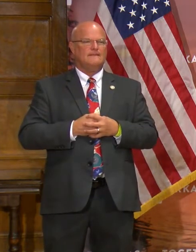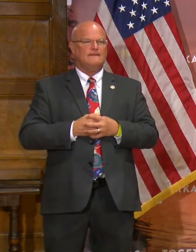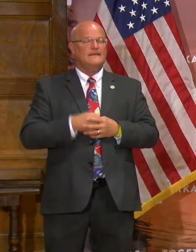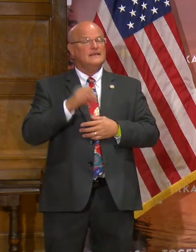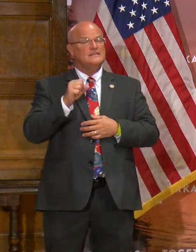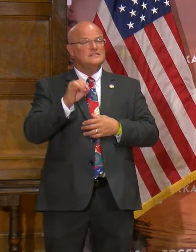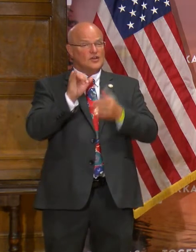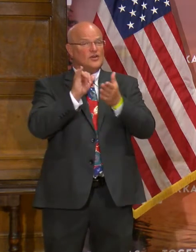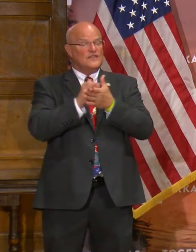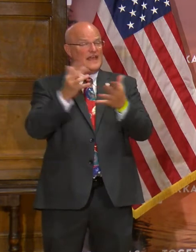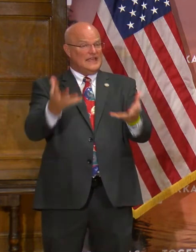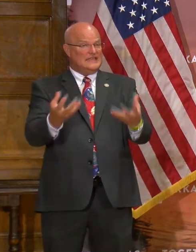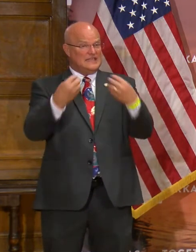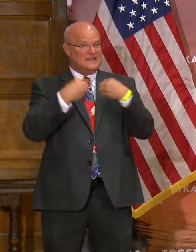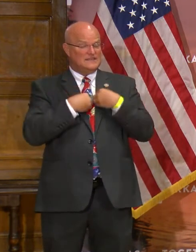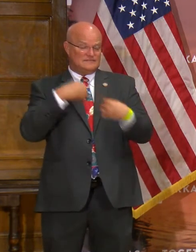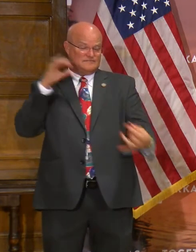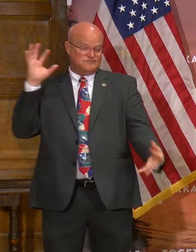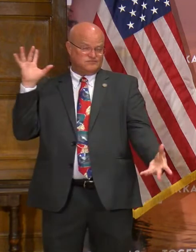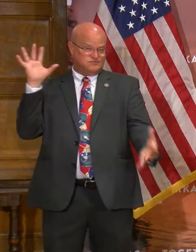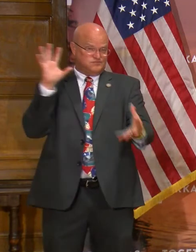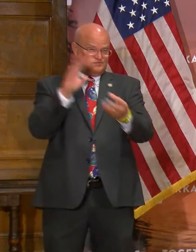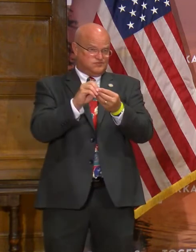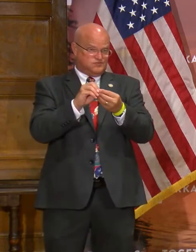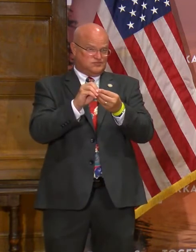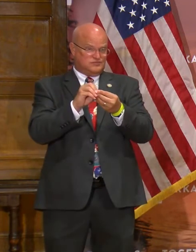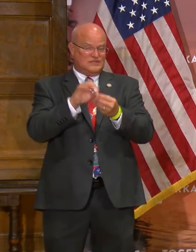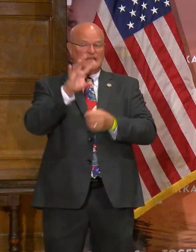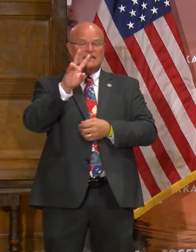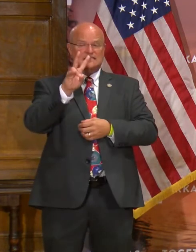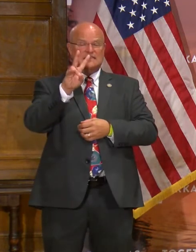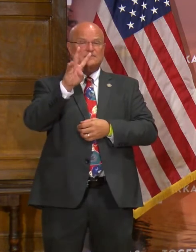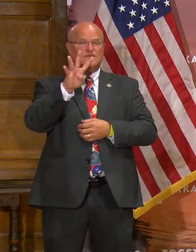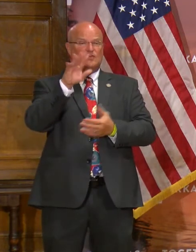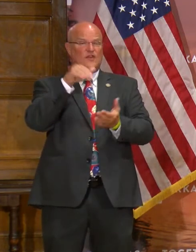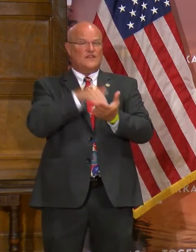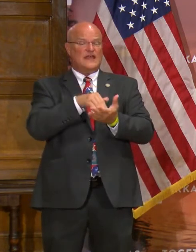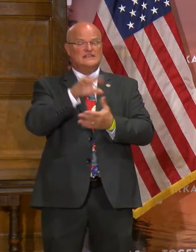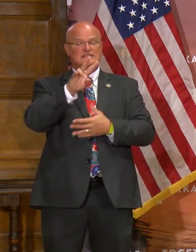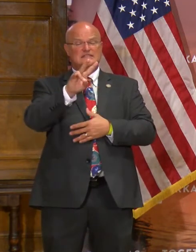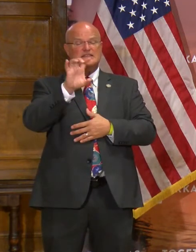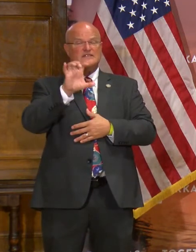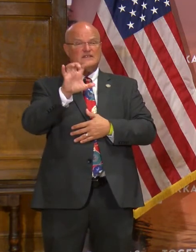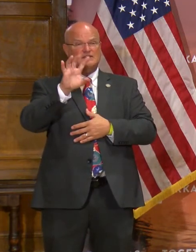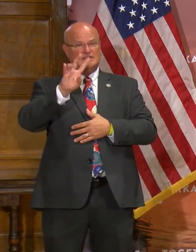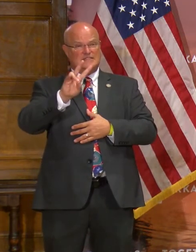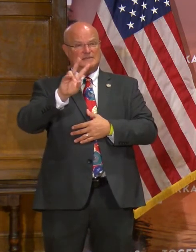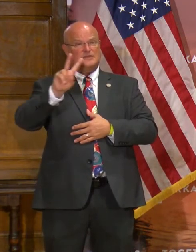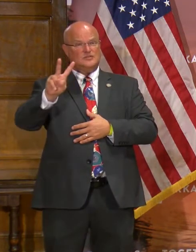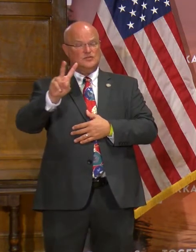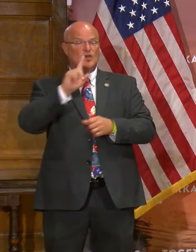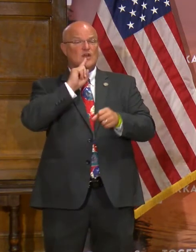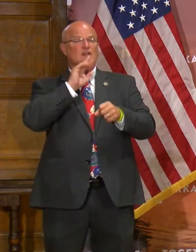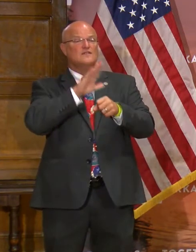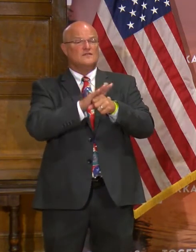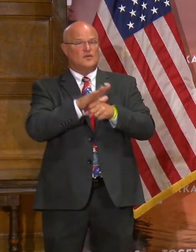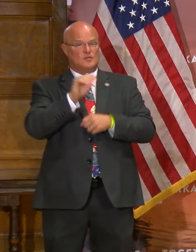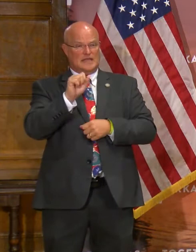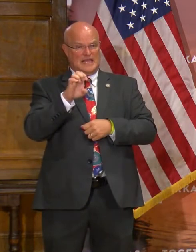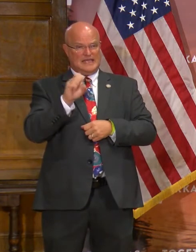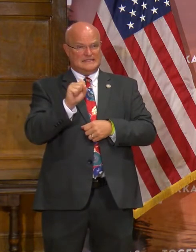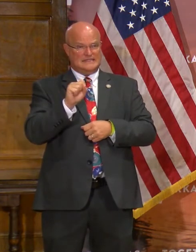So that gives us a total of 74,772 confirmed cases.